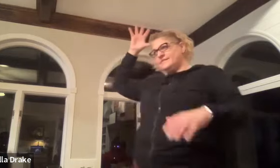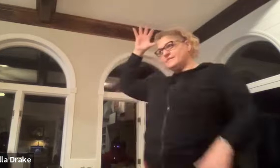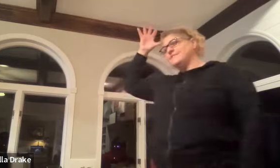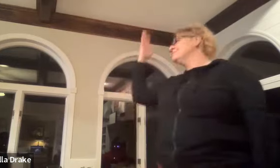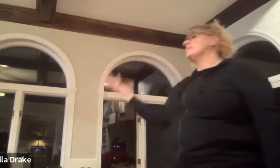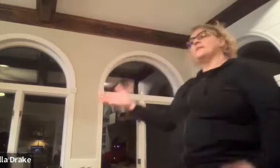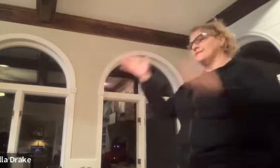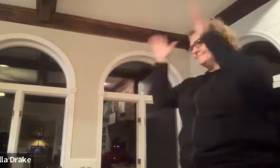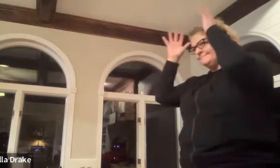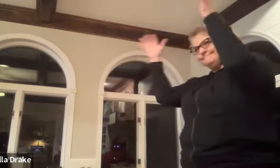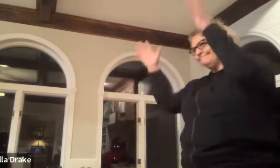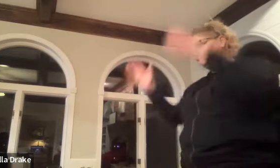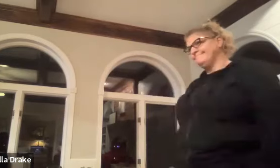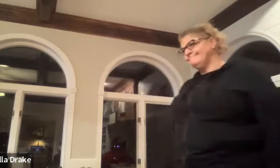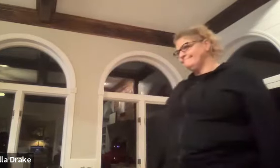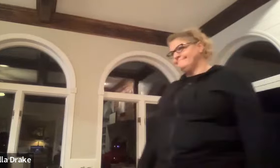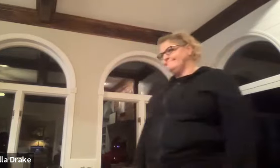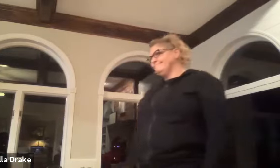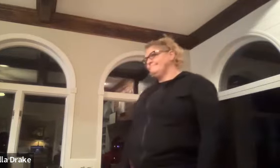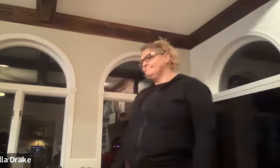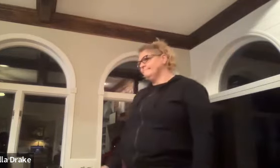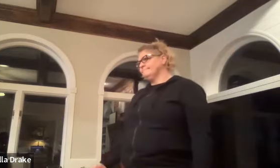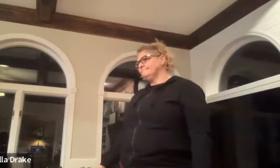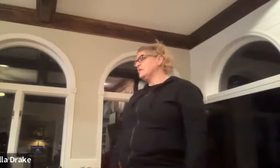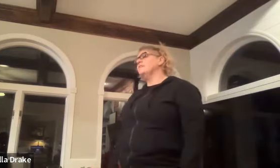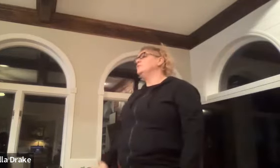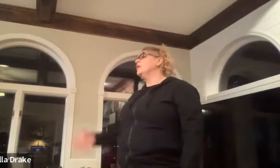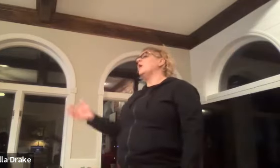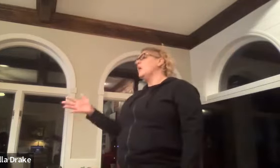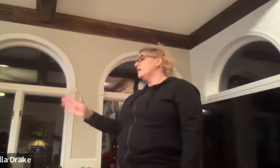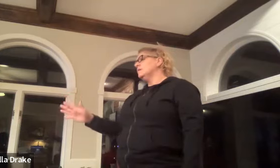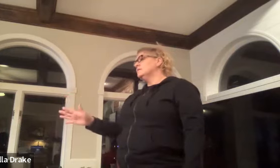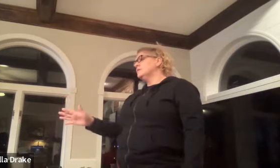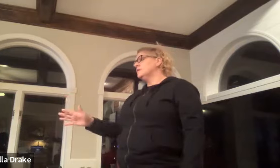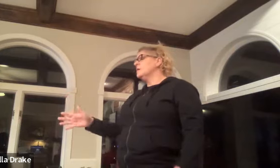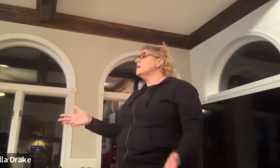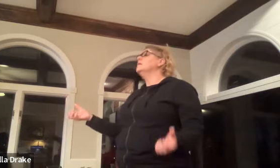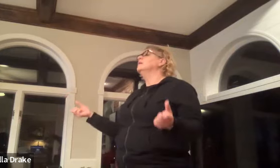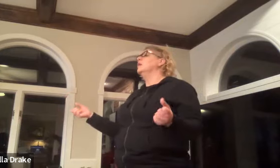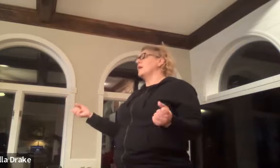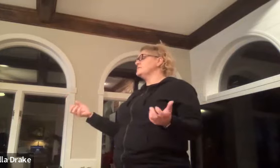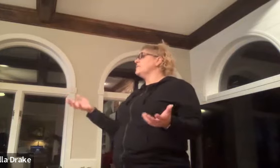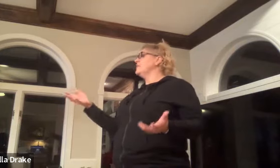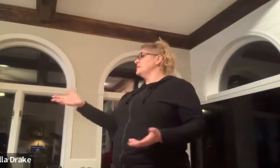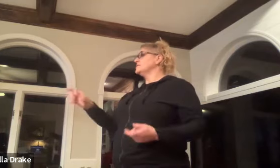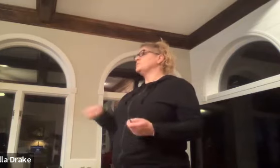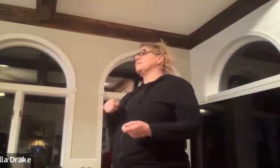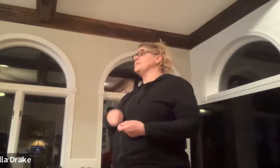same thing okay near they're not okay so there's something